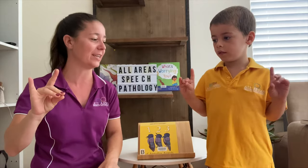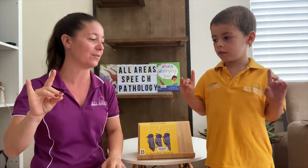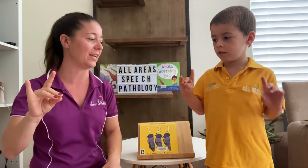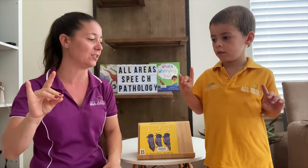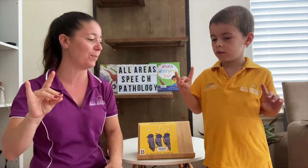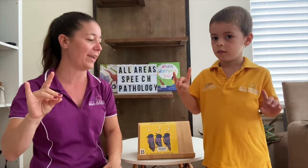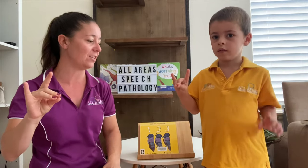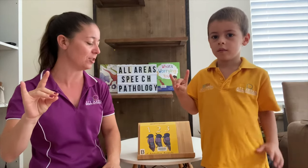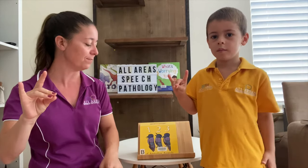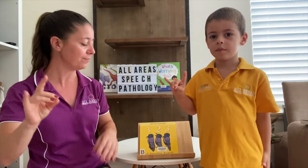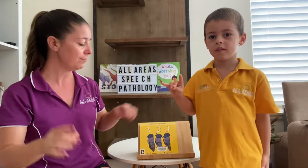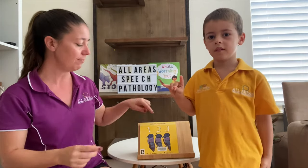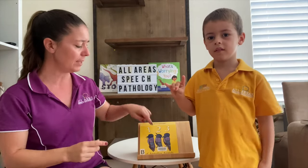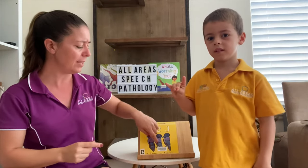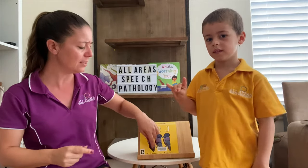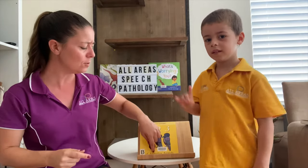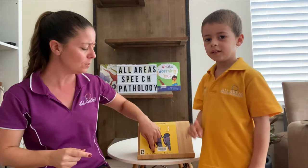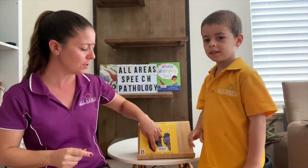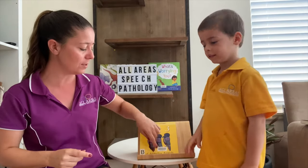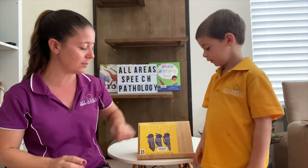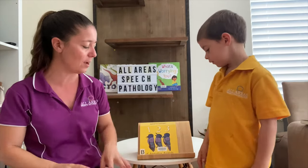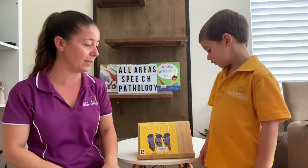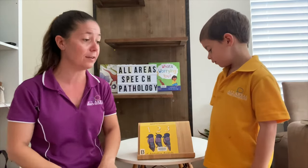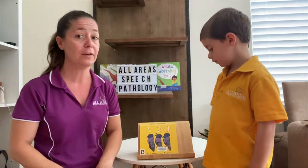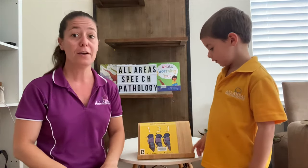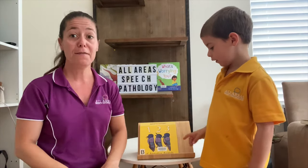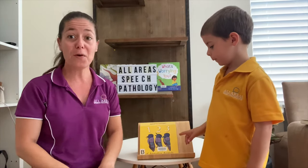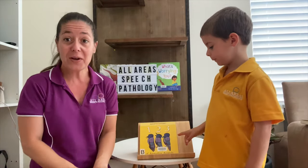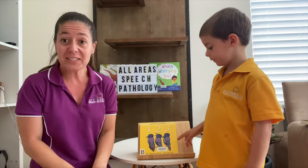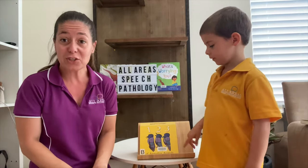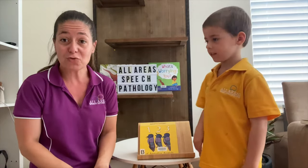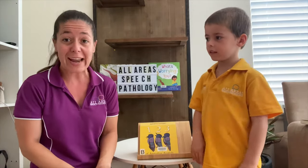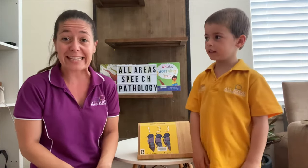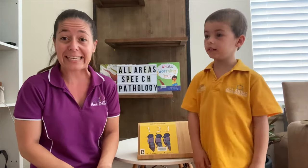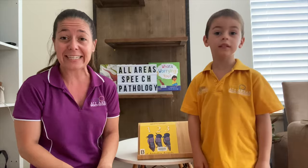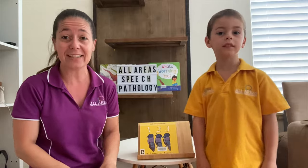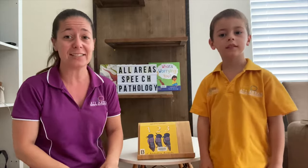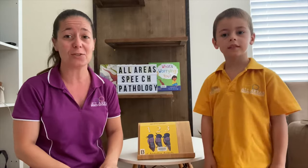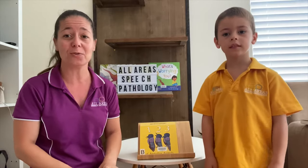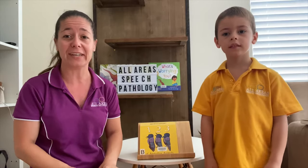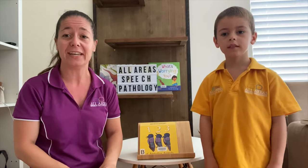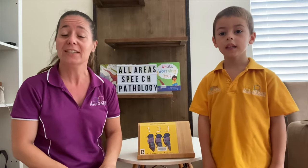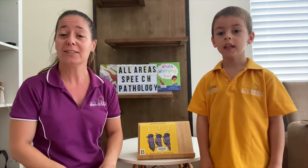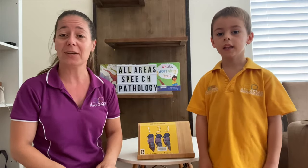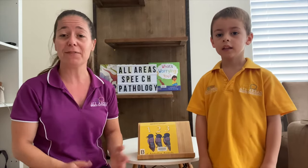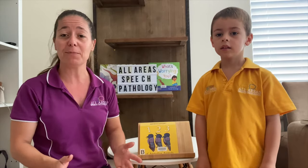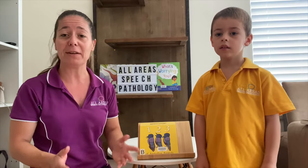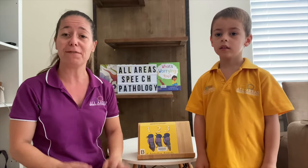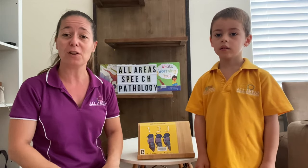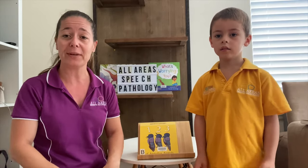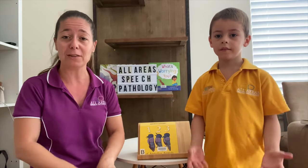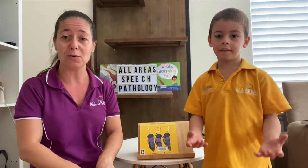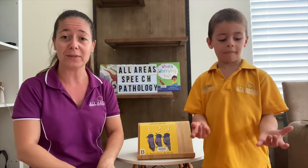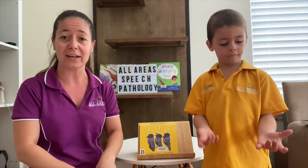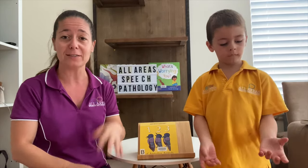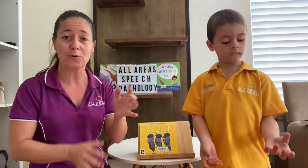on each page. And there's also the sign for Australian in this story. So if you've been following along with us for